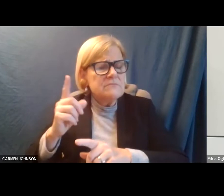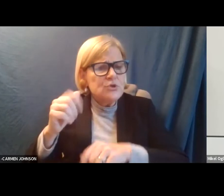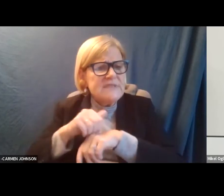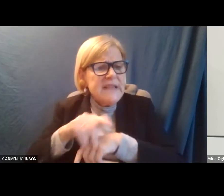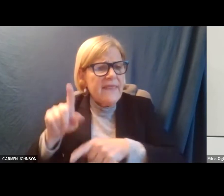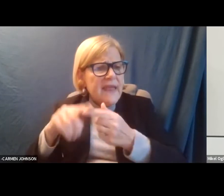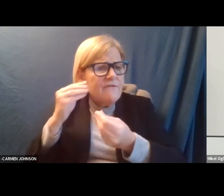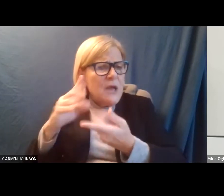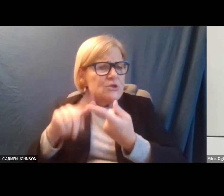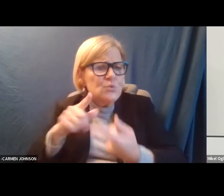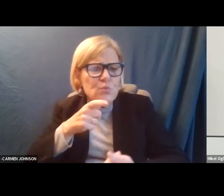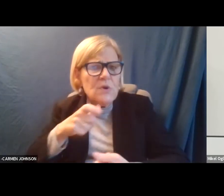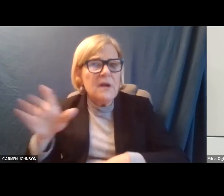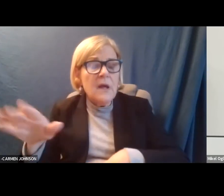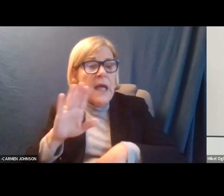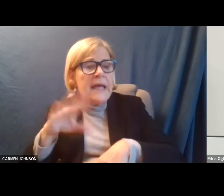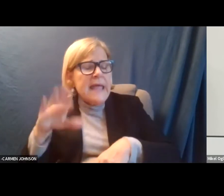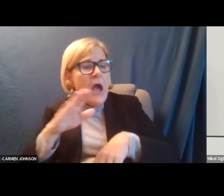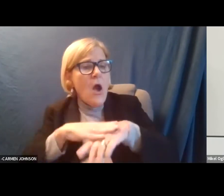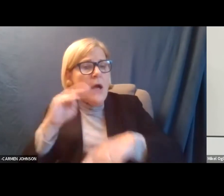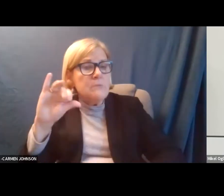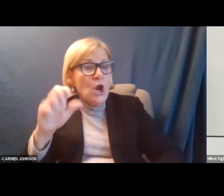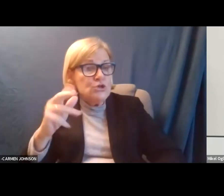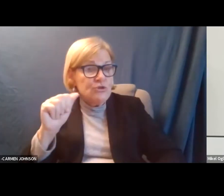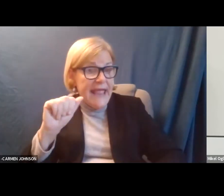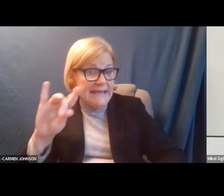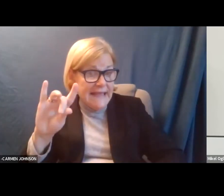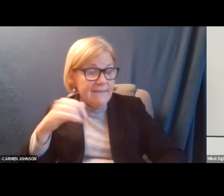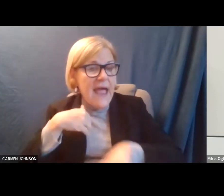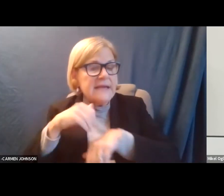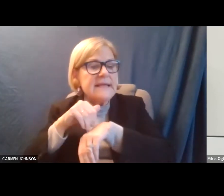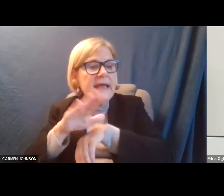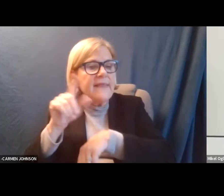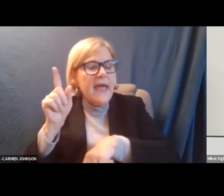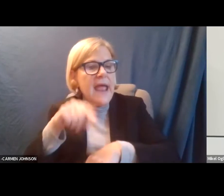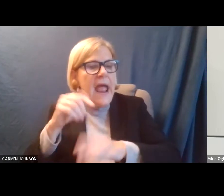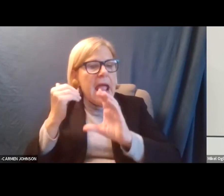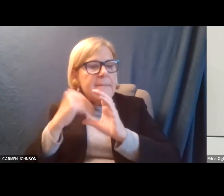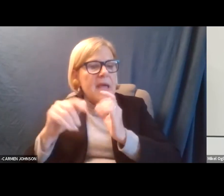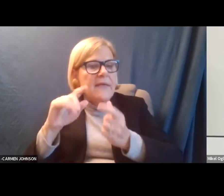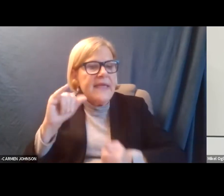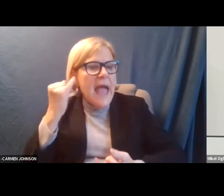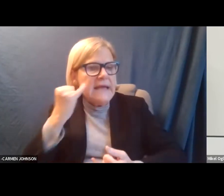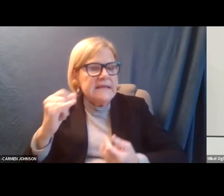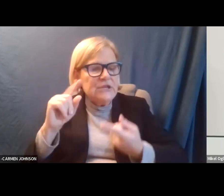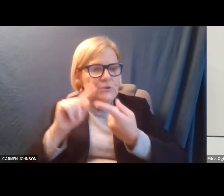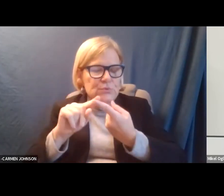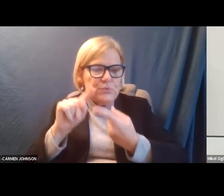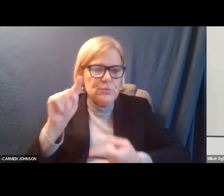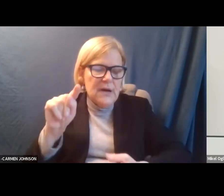sent is going to. Yeah, on March 18th, I sent that, I emailed the idea to